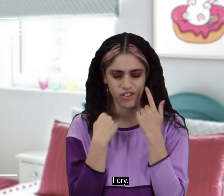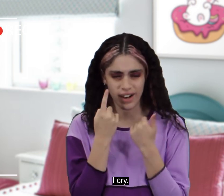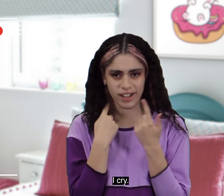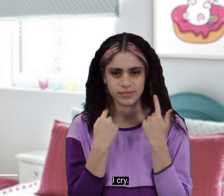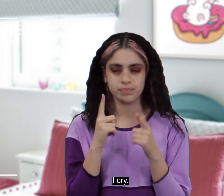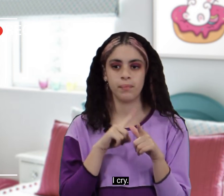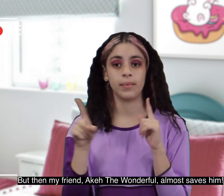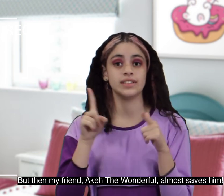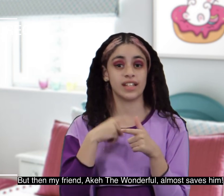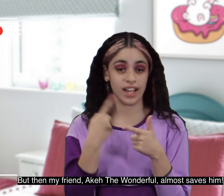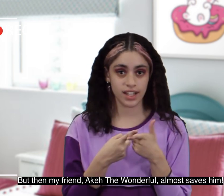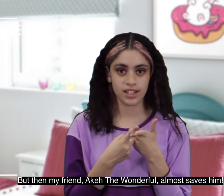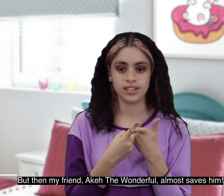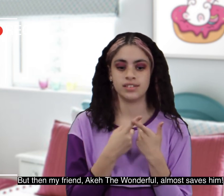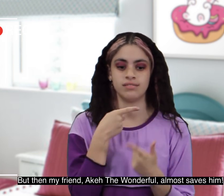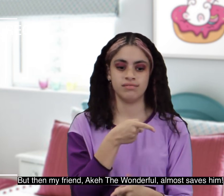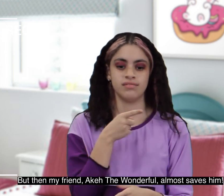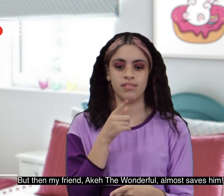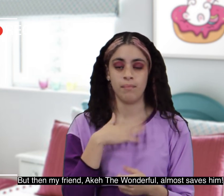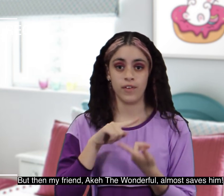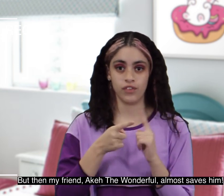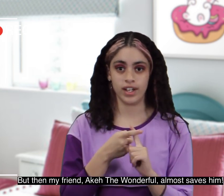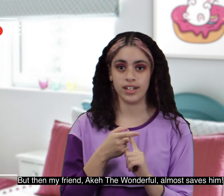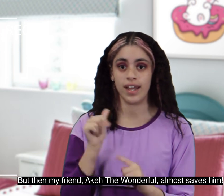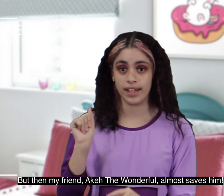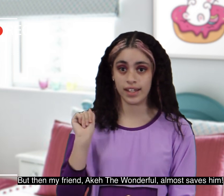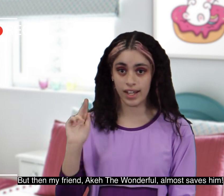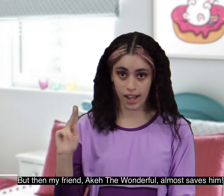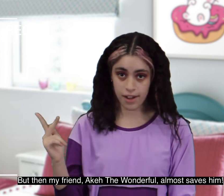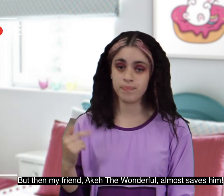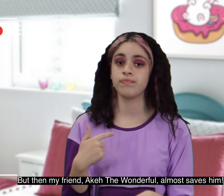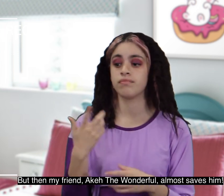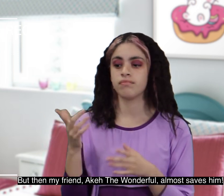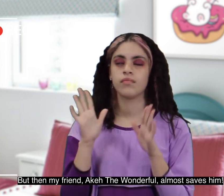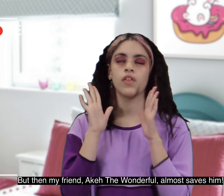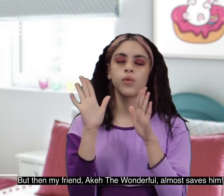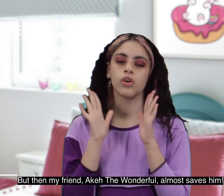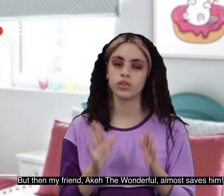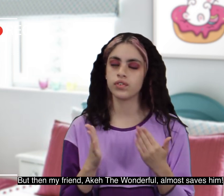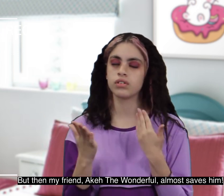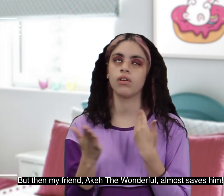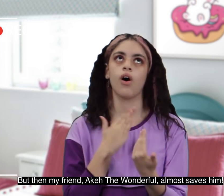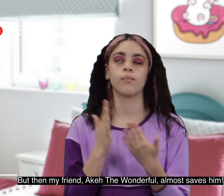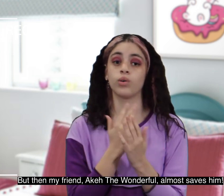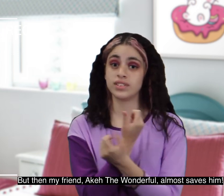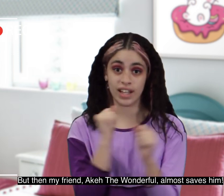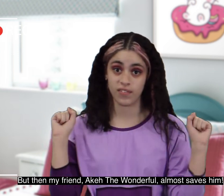cry but then my friend and kia the wonderful almost saved